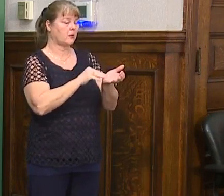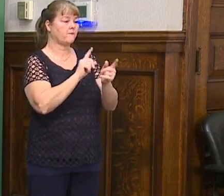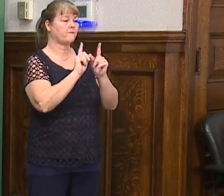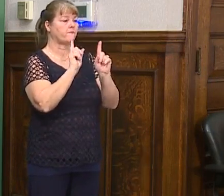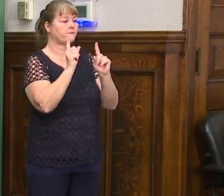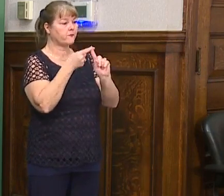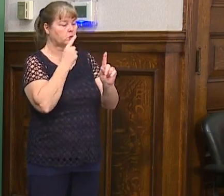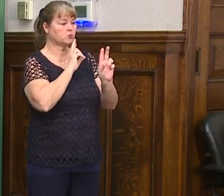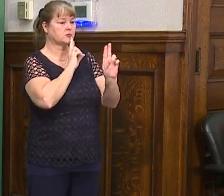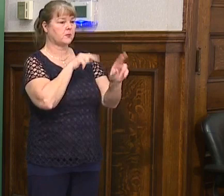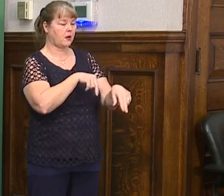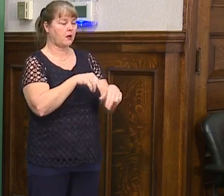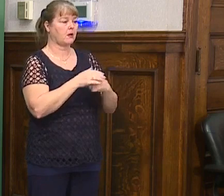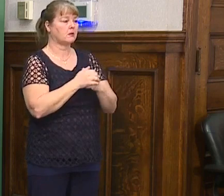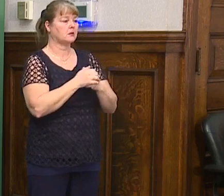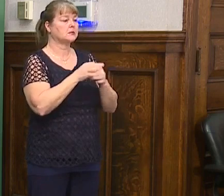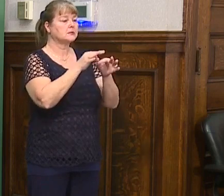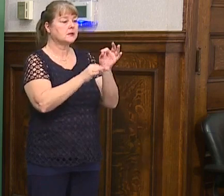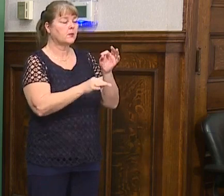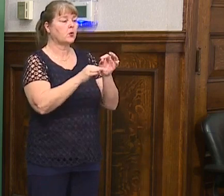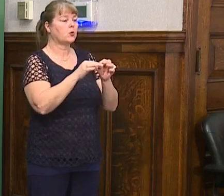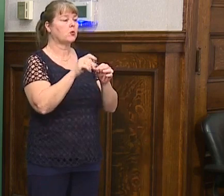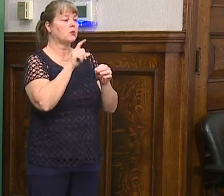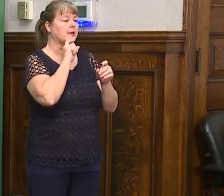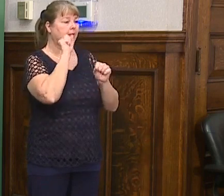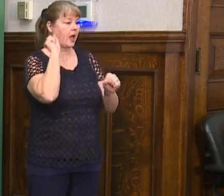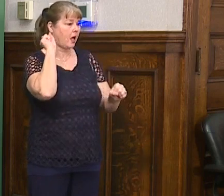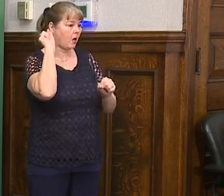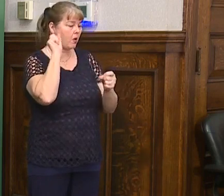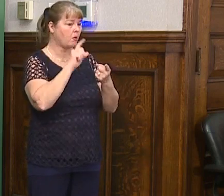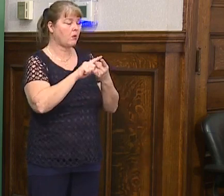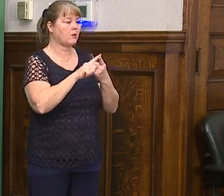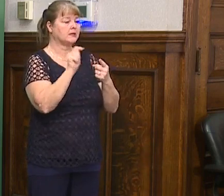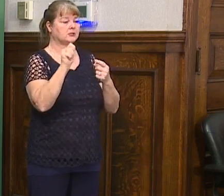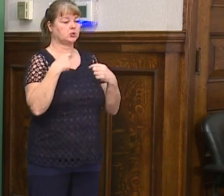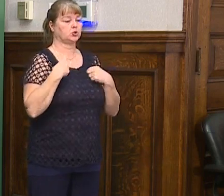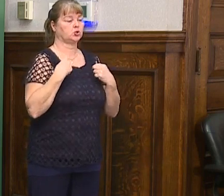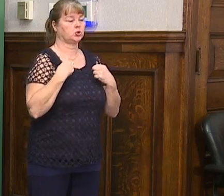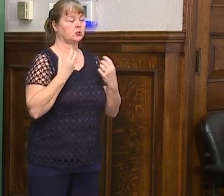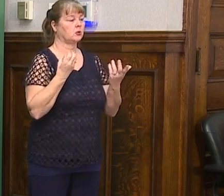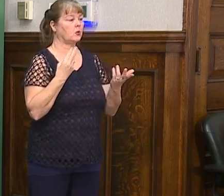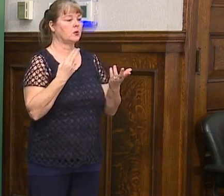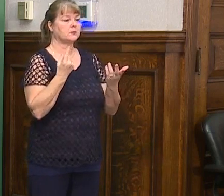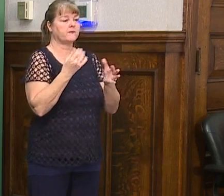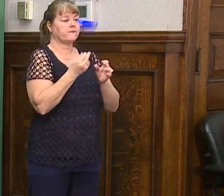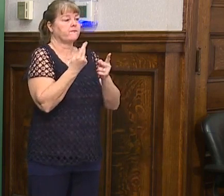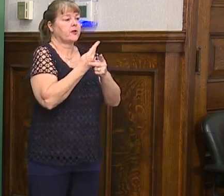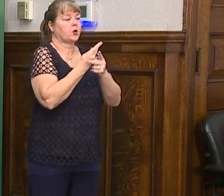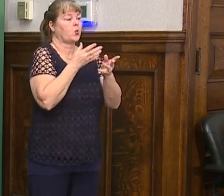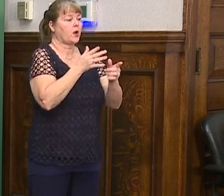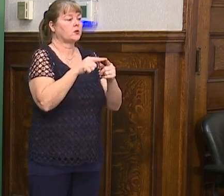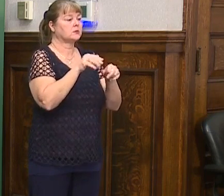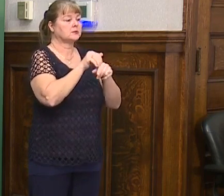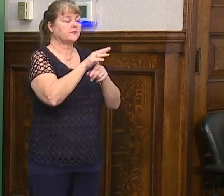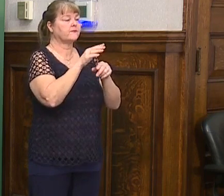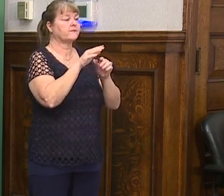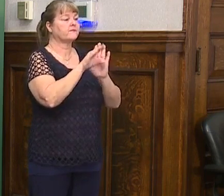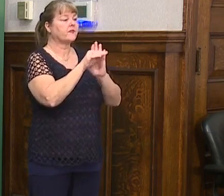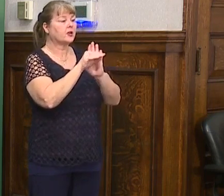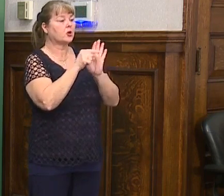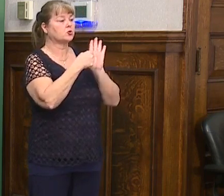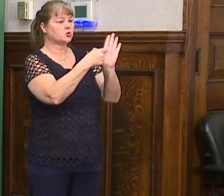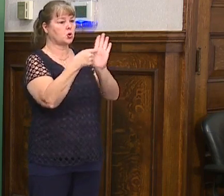responders. So it could be as simple as a towel, as simple as a t shirt and we'll figure out a way to send out a video